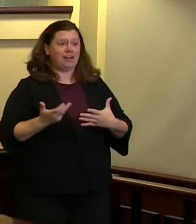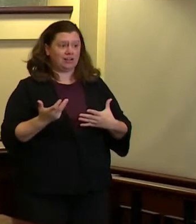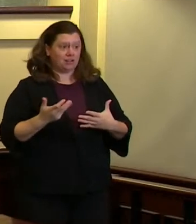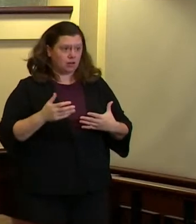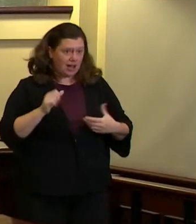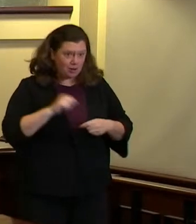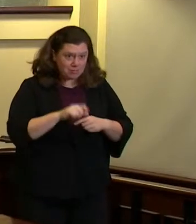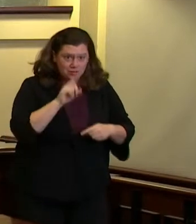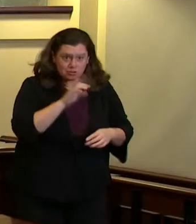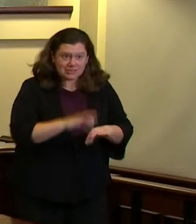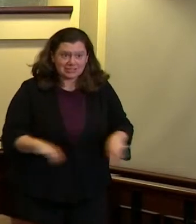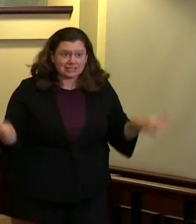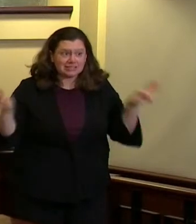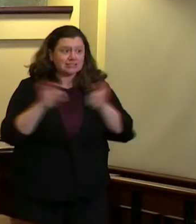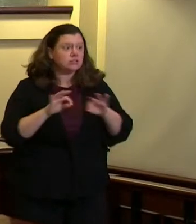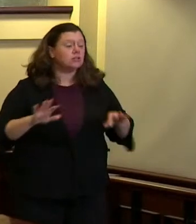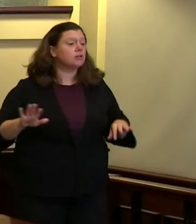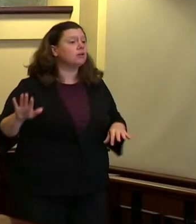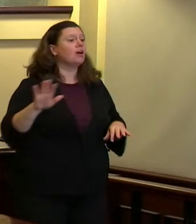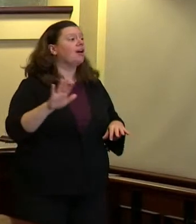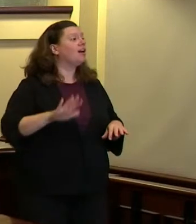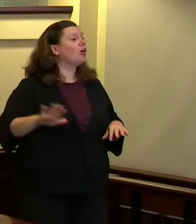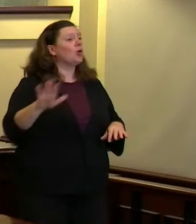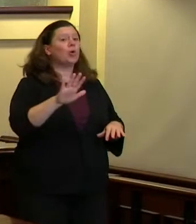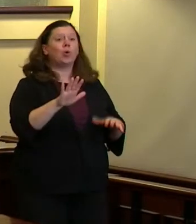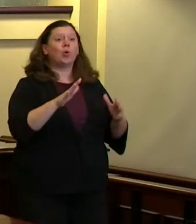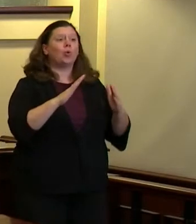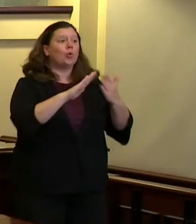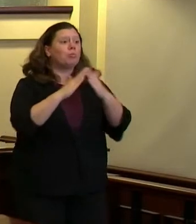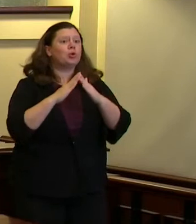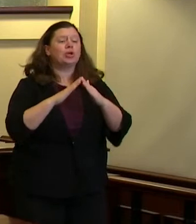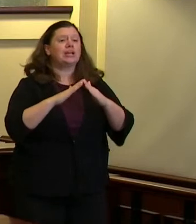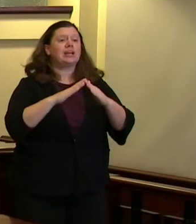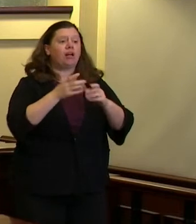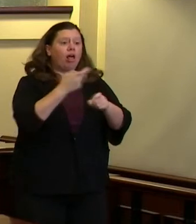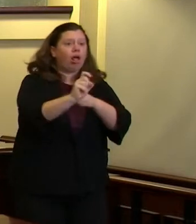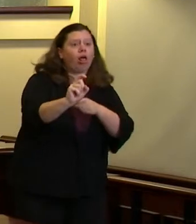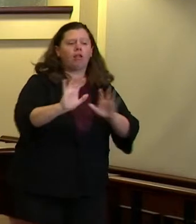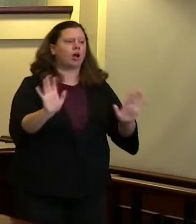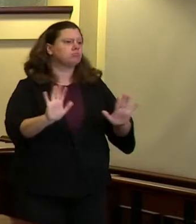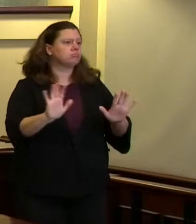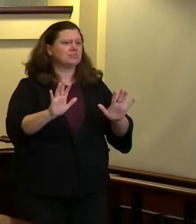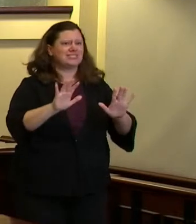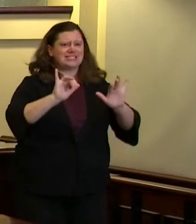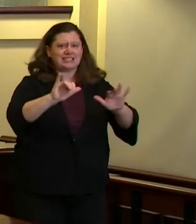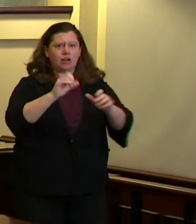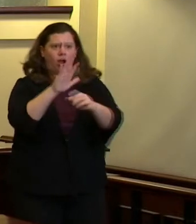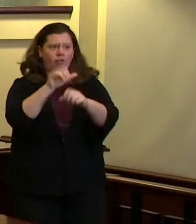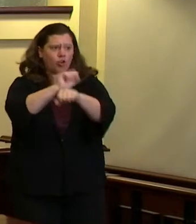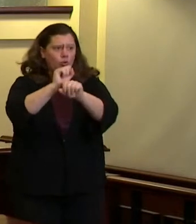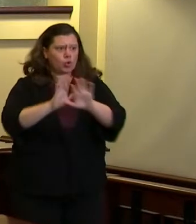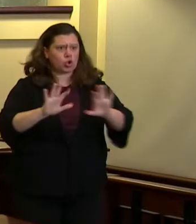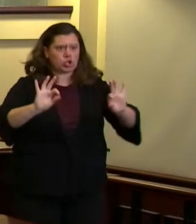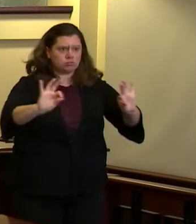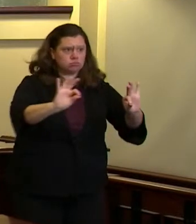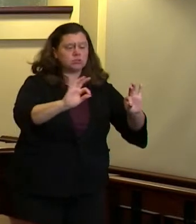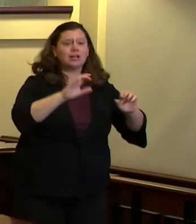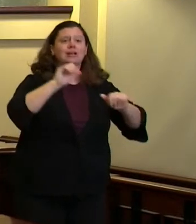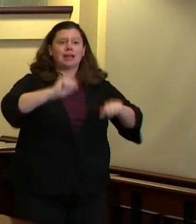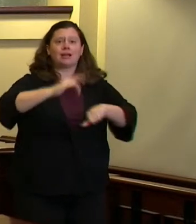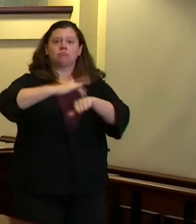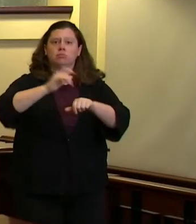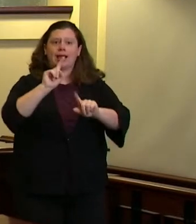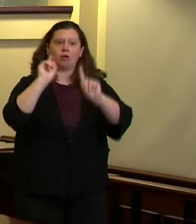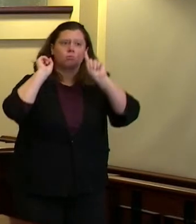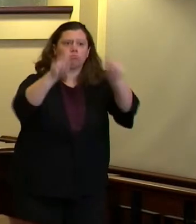would those reductions have on our staffing capacity at the Portland Police Bureau and what would be the overall impact in terms of public safety